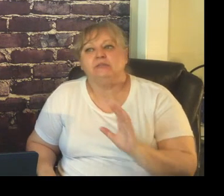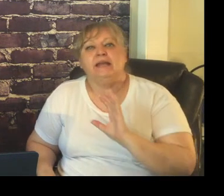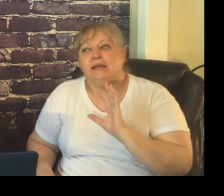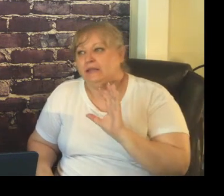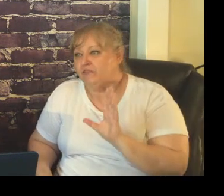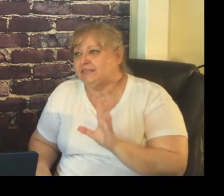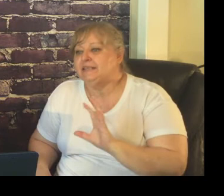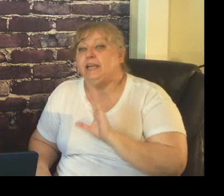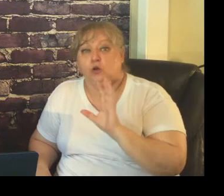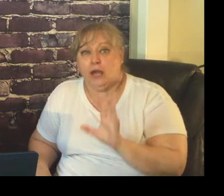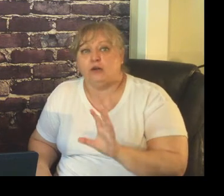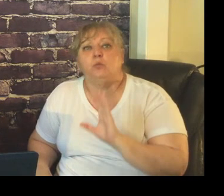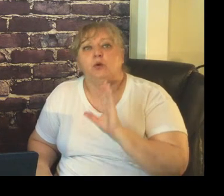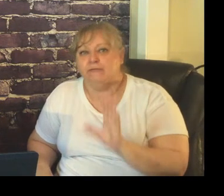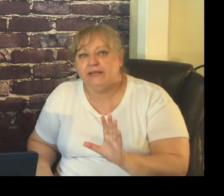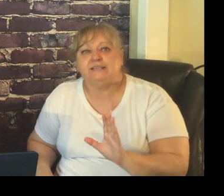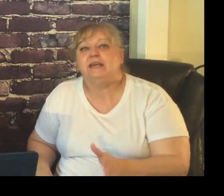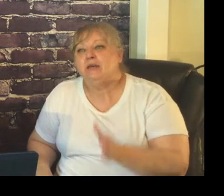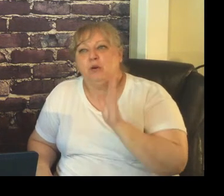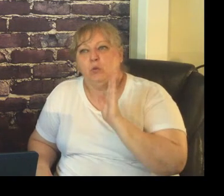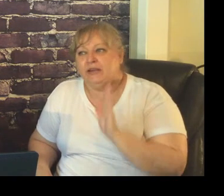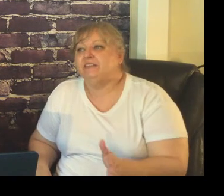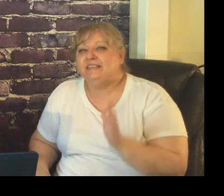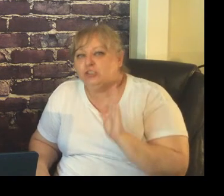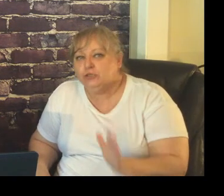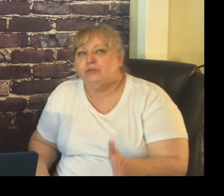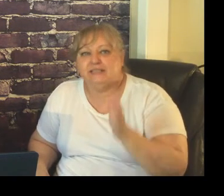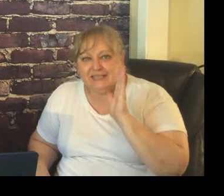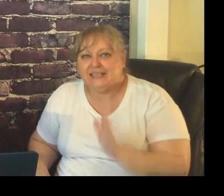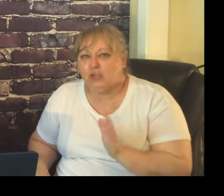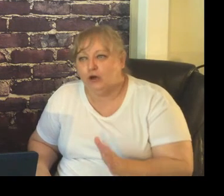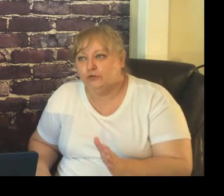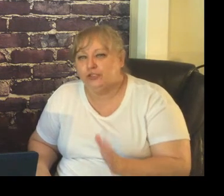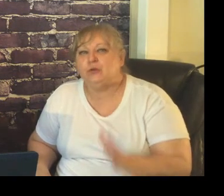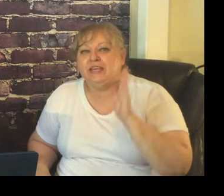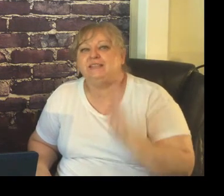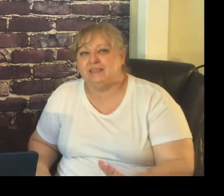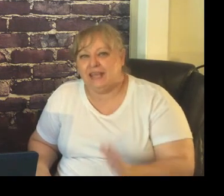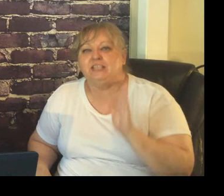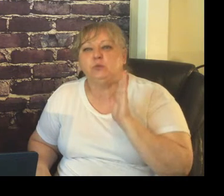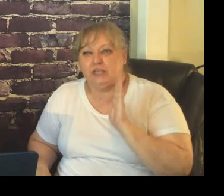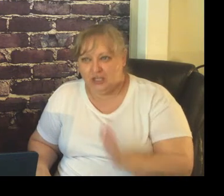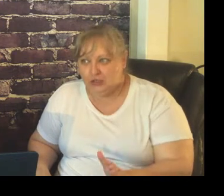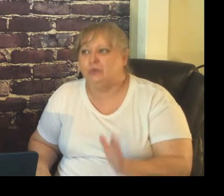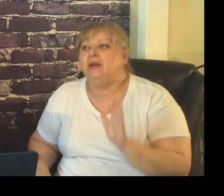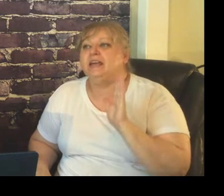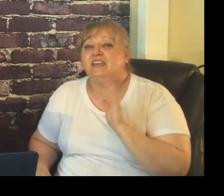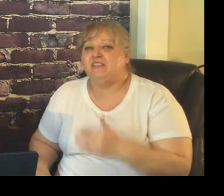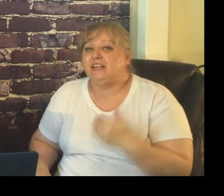and investigate or help whatever it is but whatever this student this kid told you it stays with you if they are